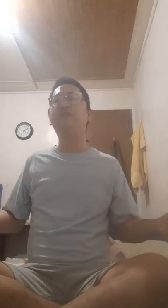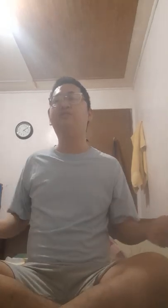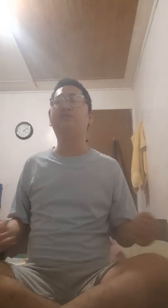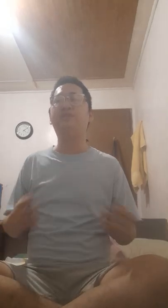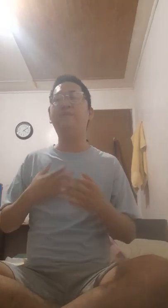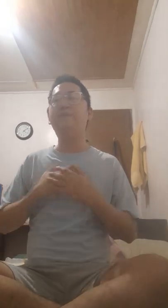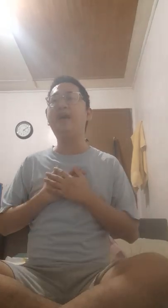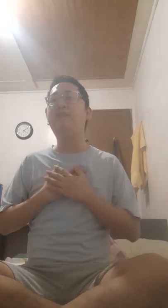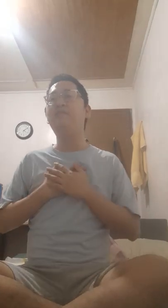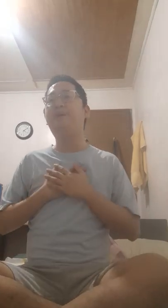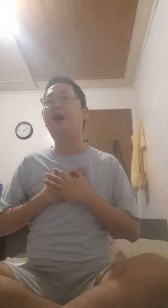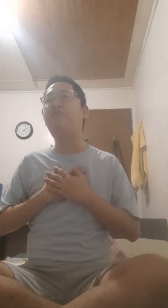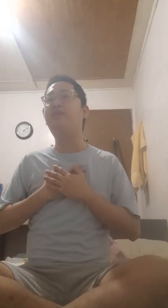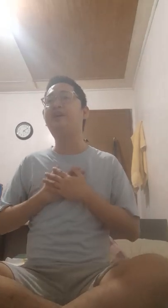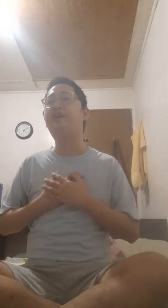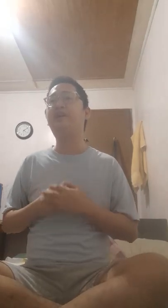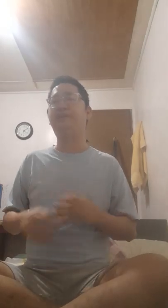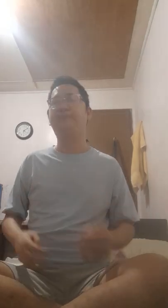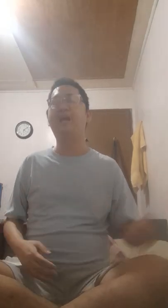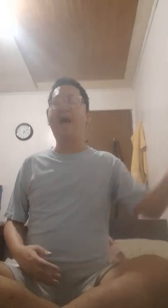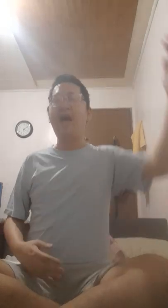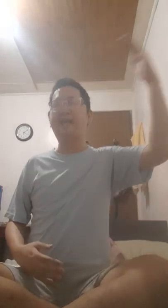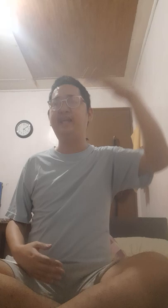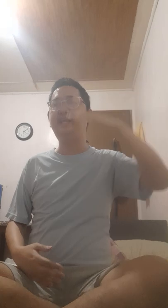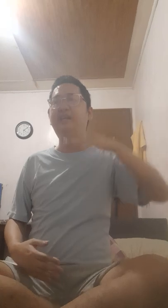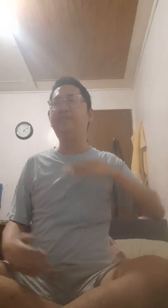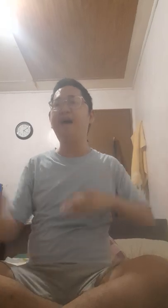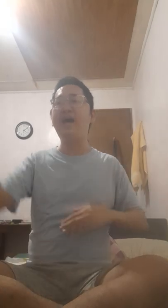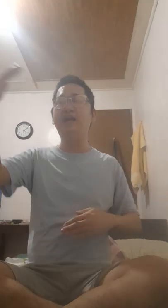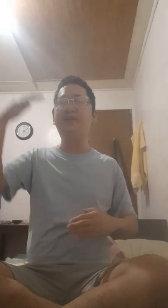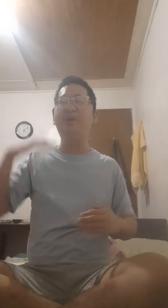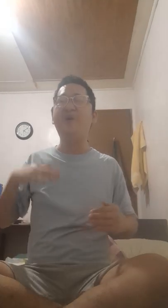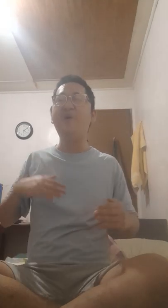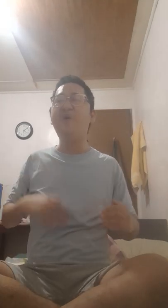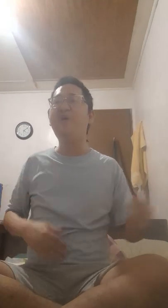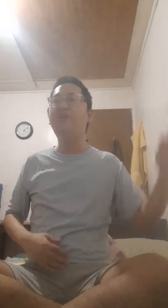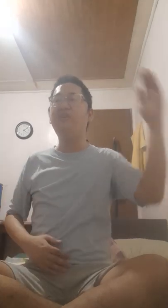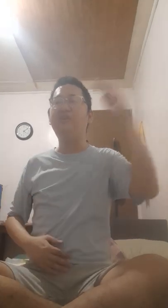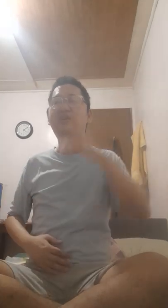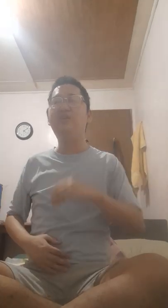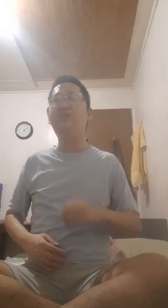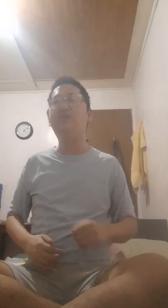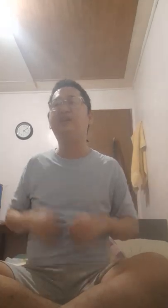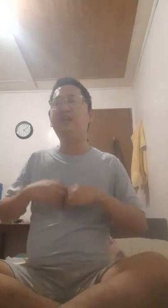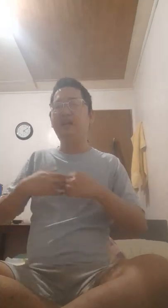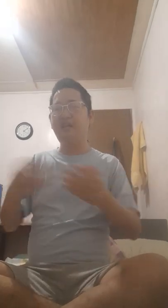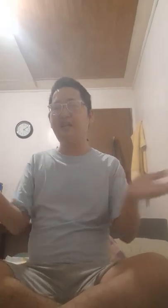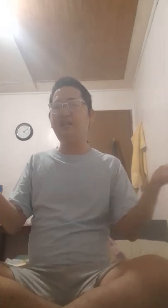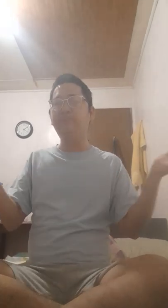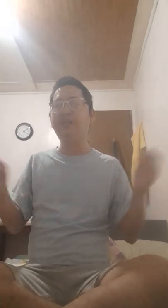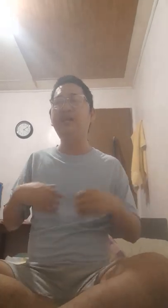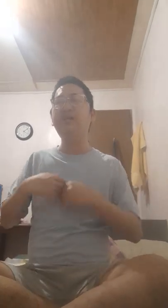To be a man in power To I hid my yo-yo In the